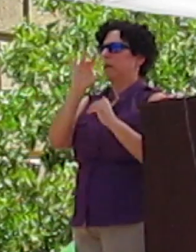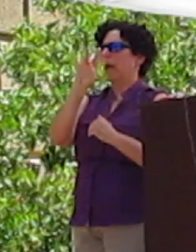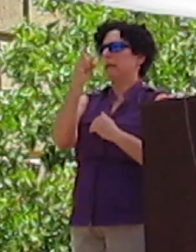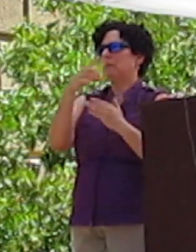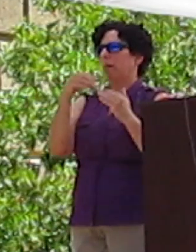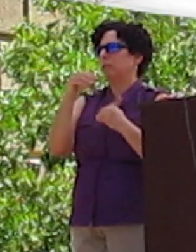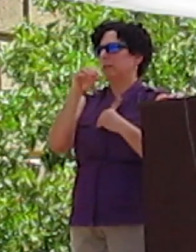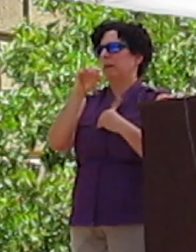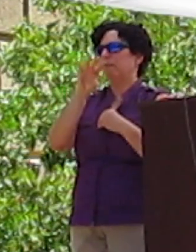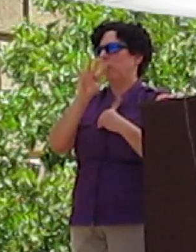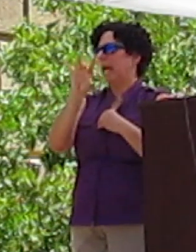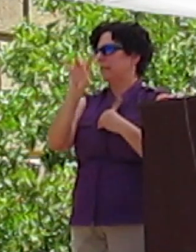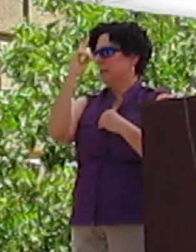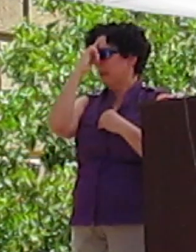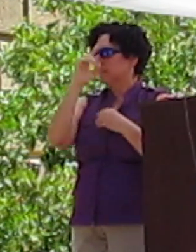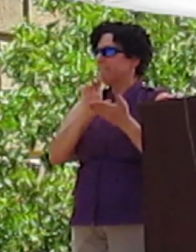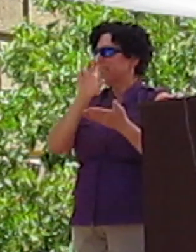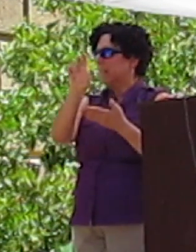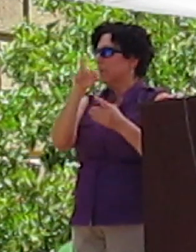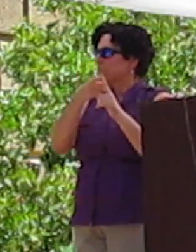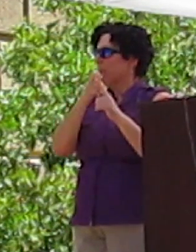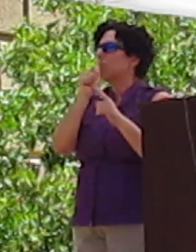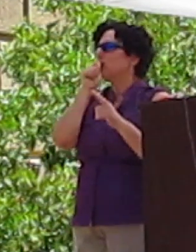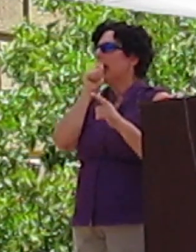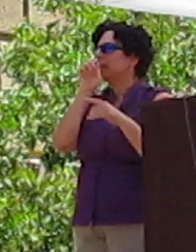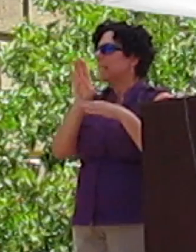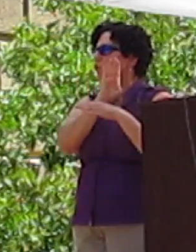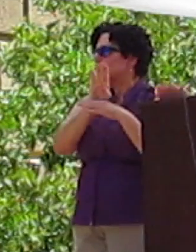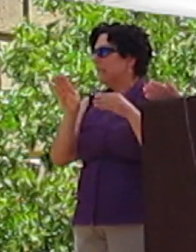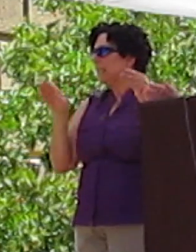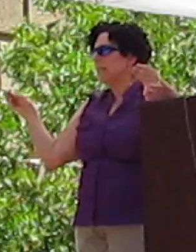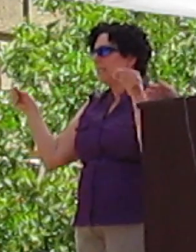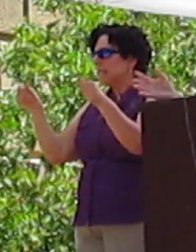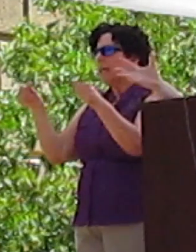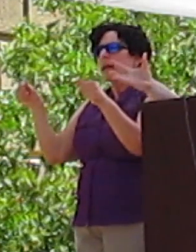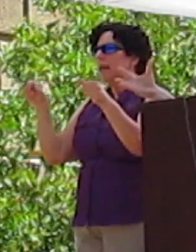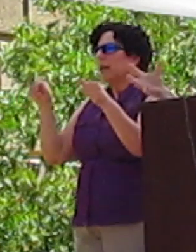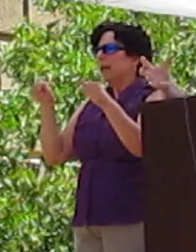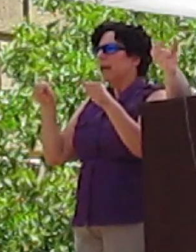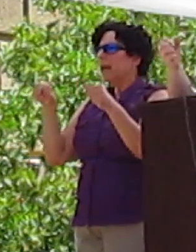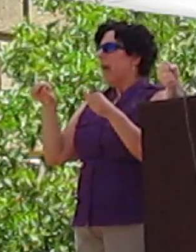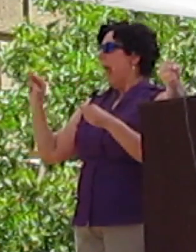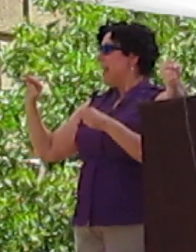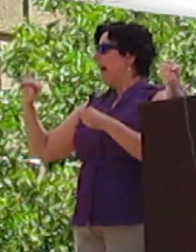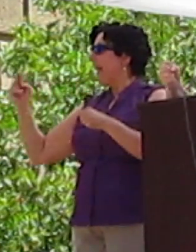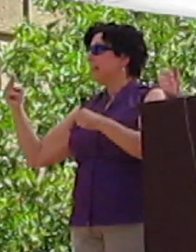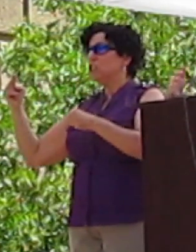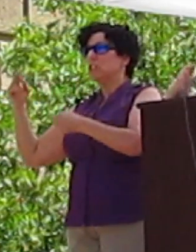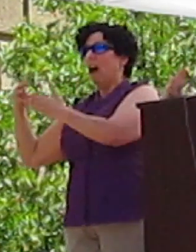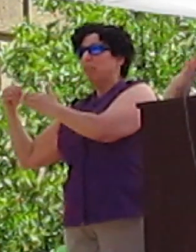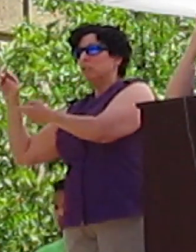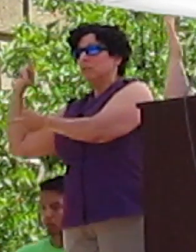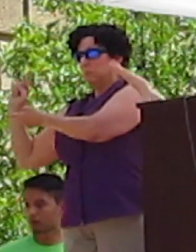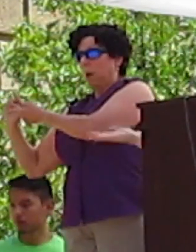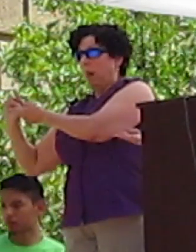investment from the private industry. And I don't mean to say the NIH dollars are small in the